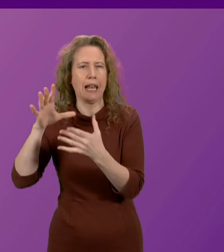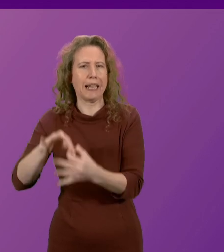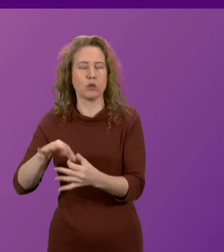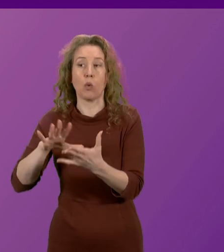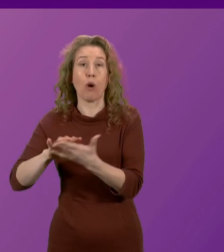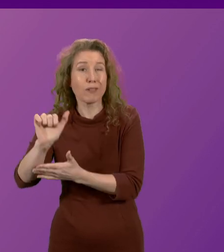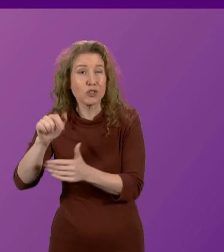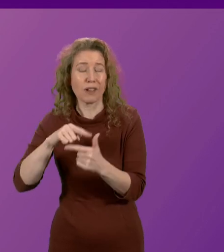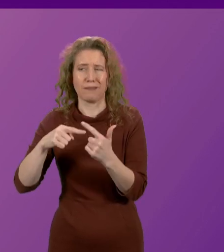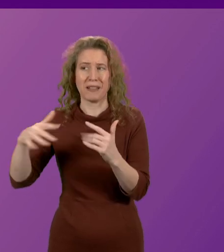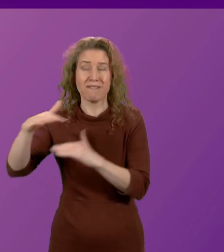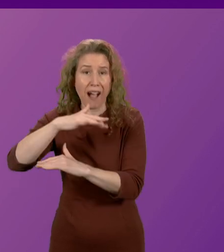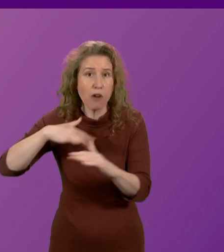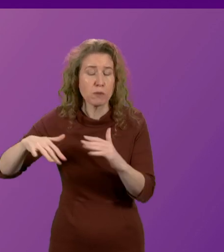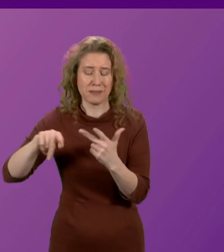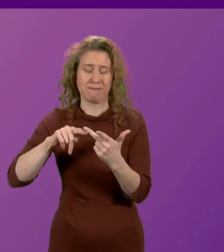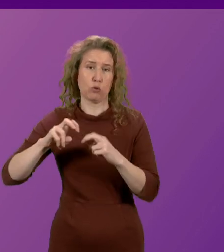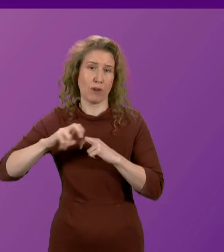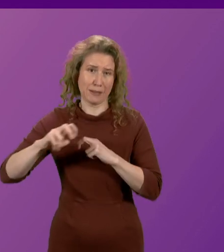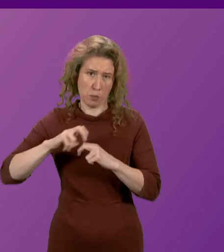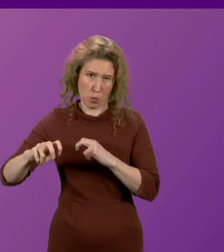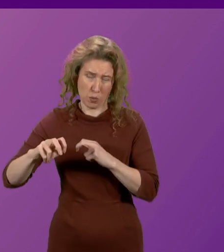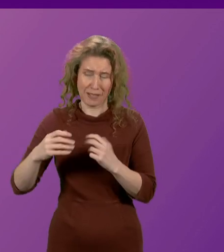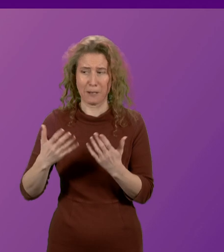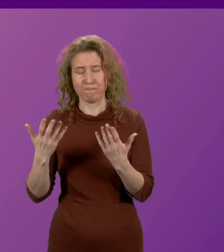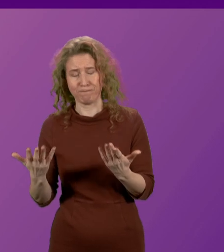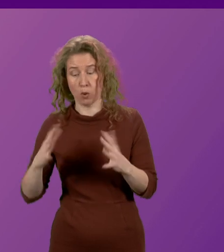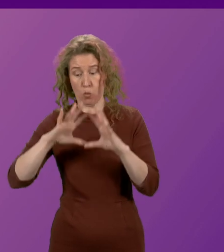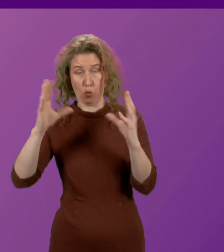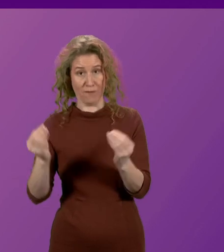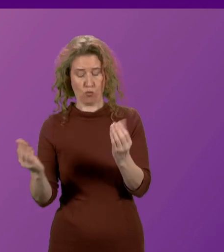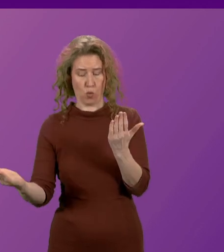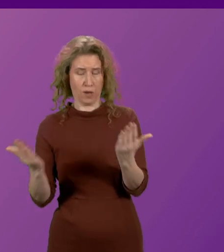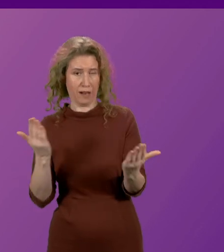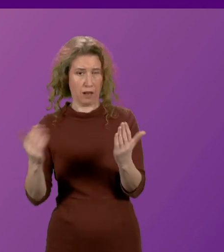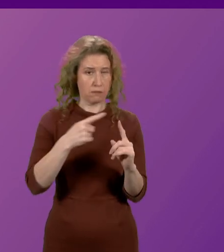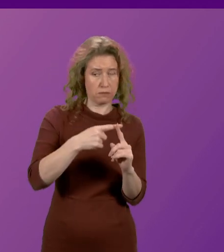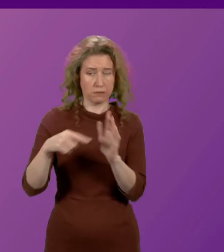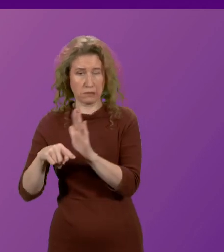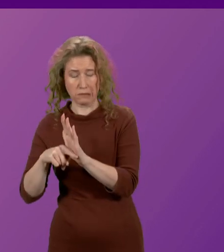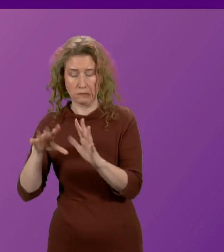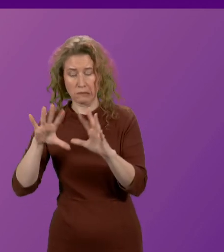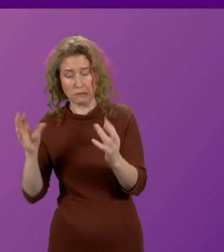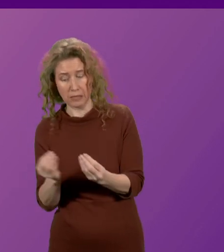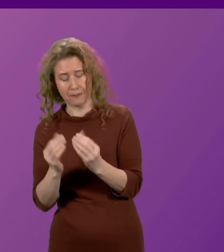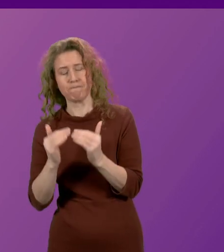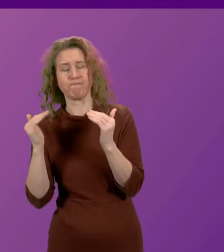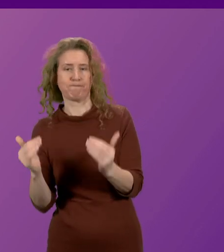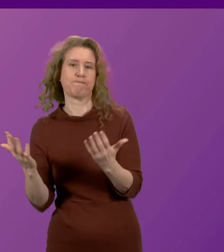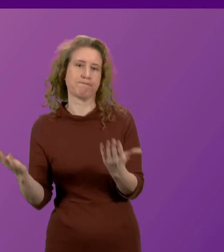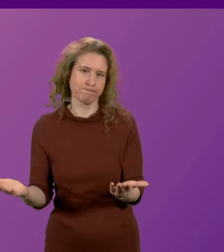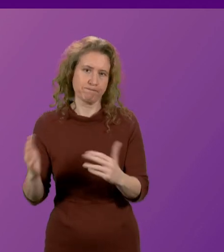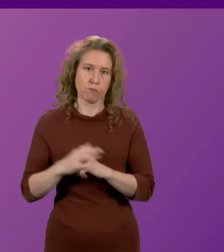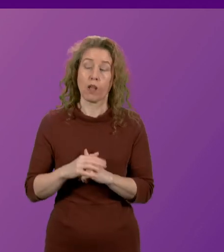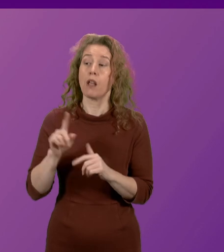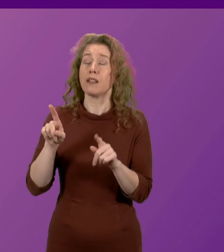as culture, environment and transport. So there is a net implication given for the public finances in Scotland. There also